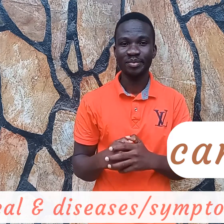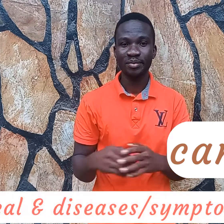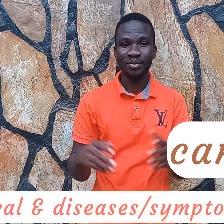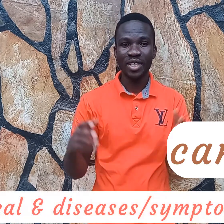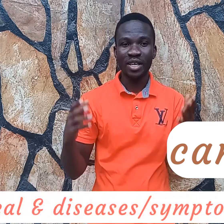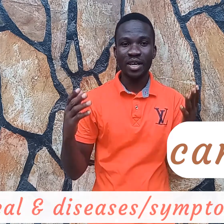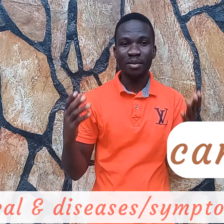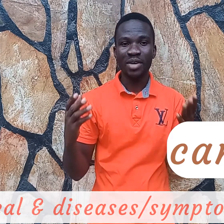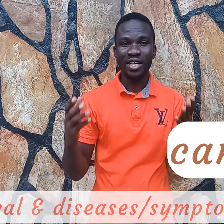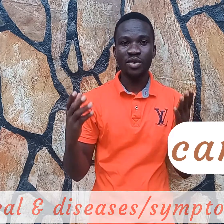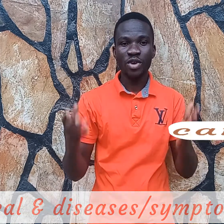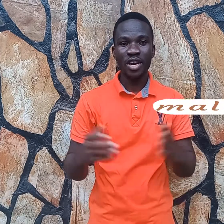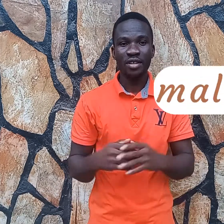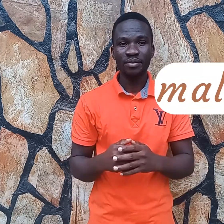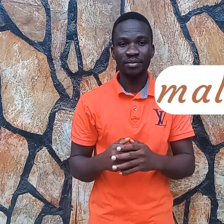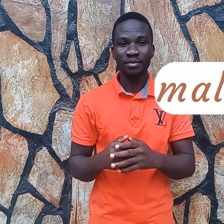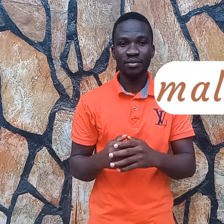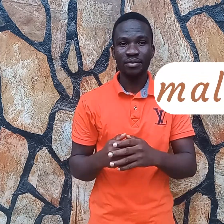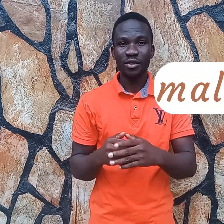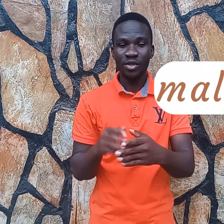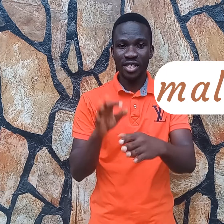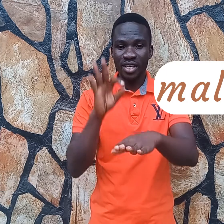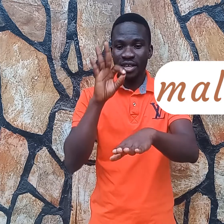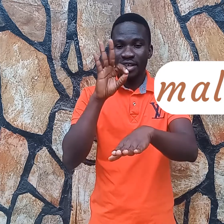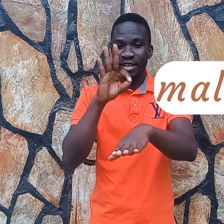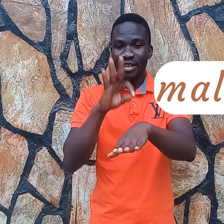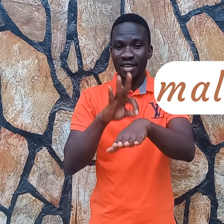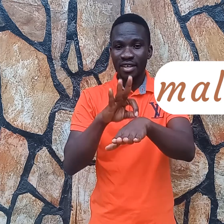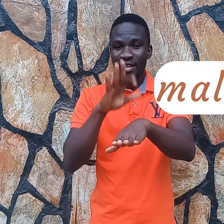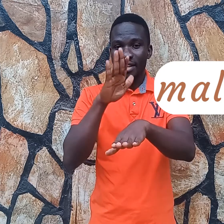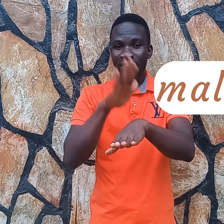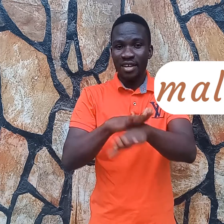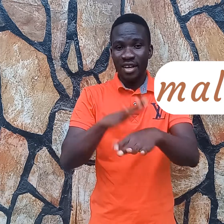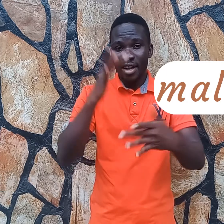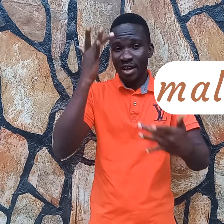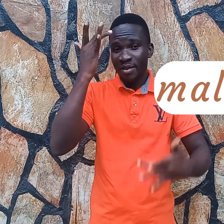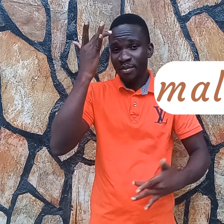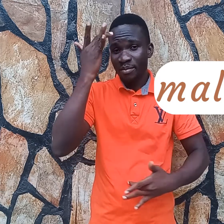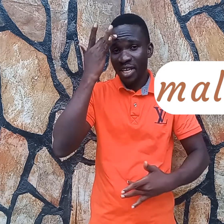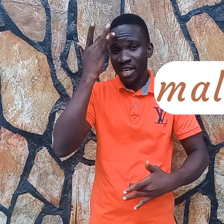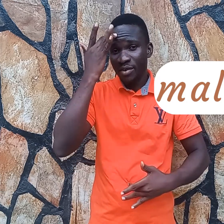diarrhea we say diarrhea